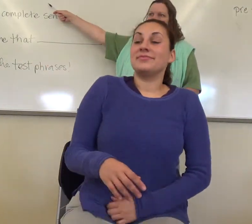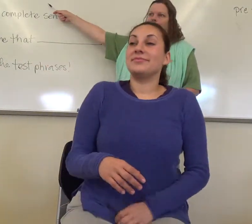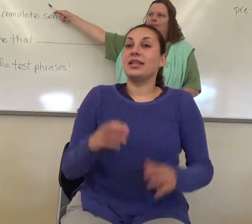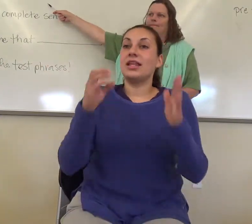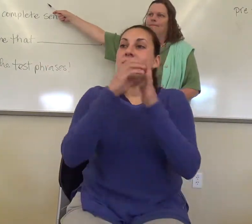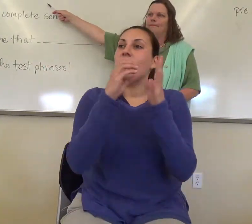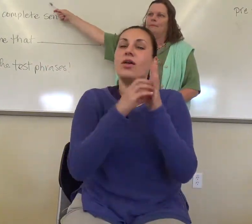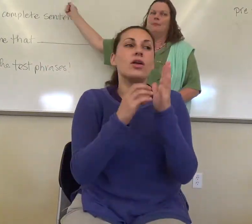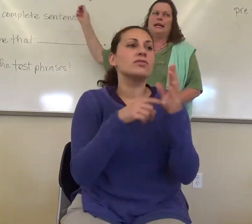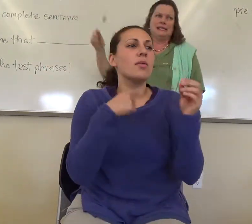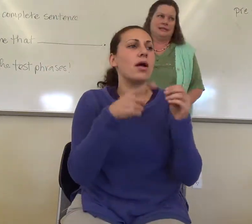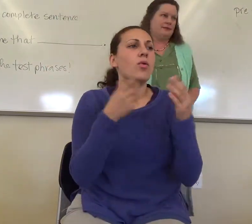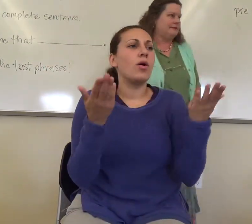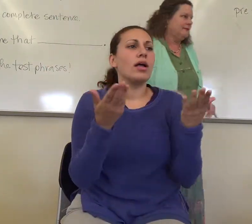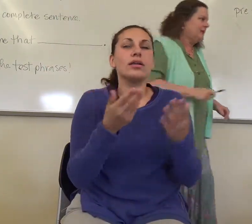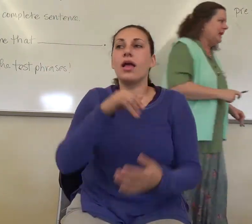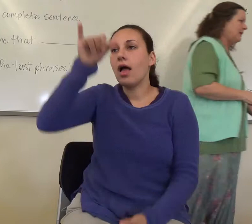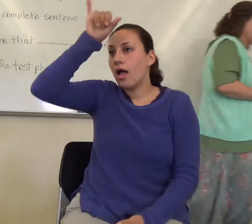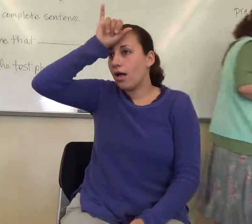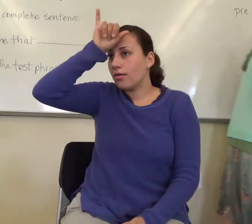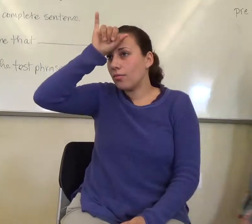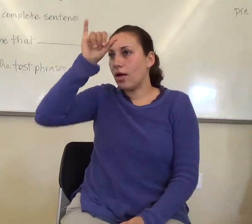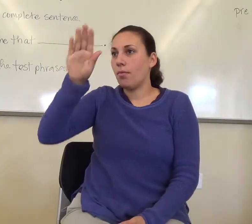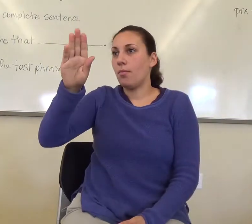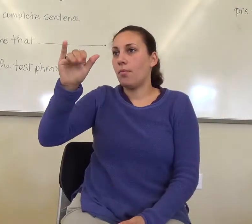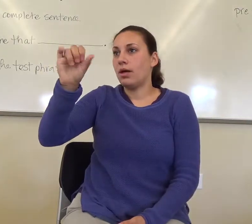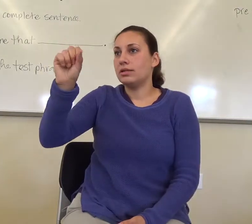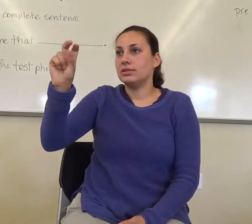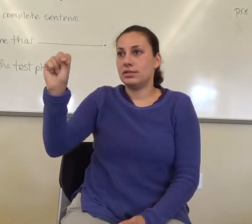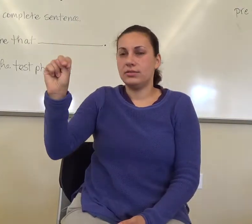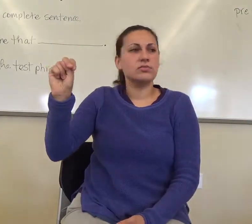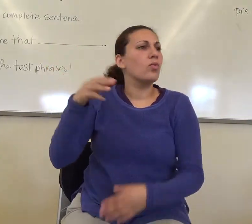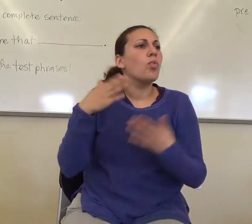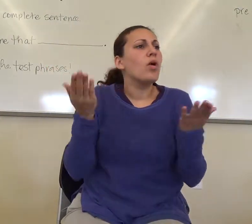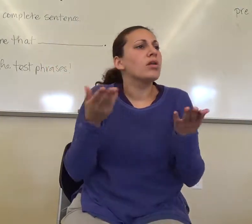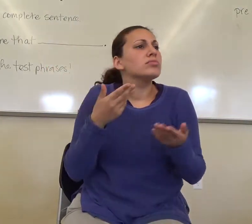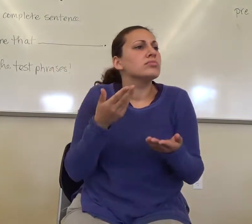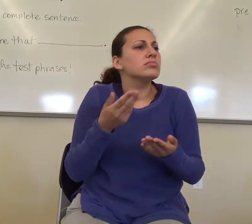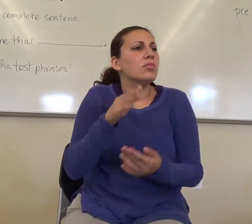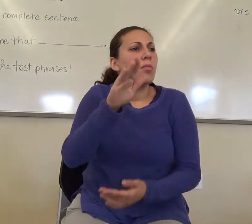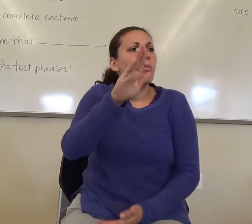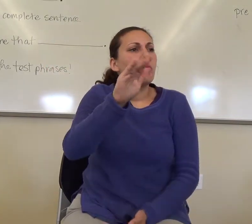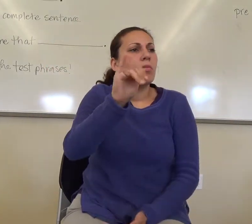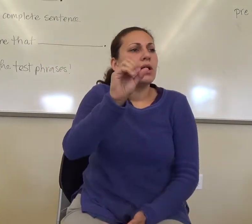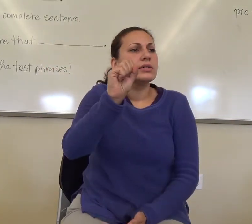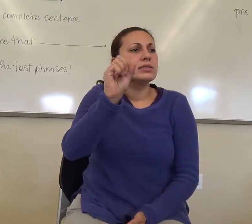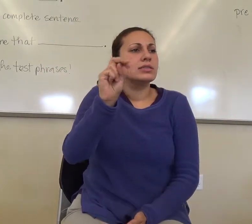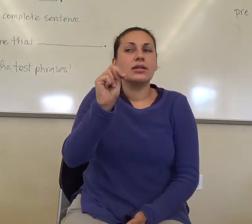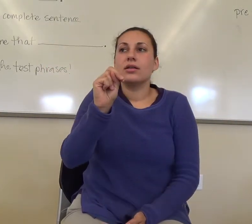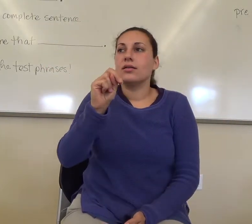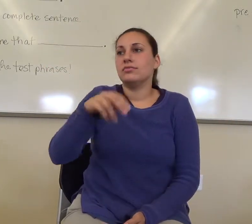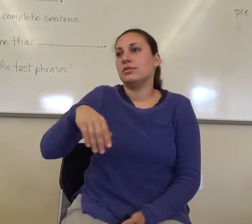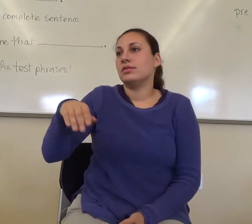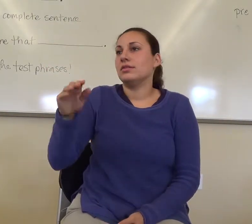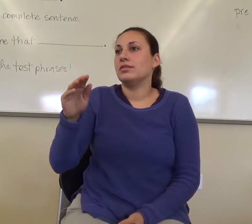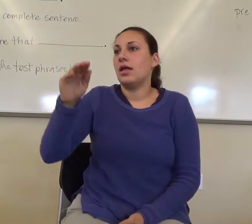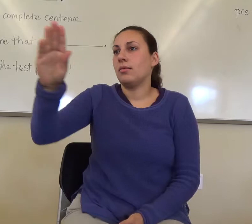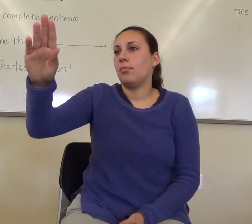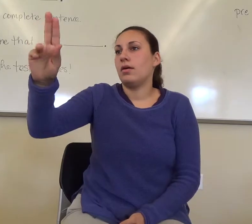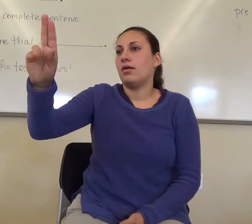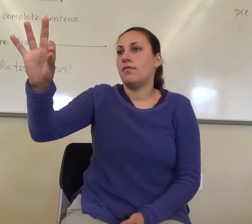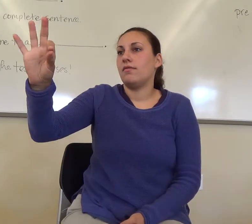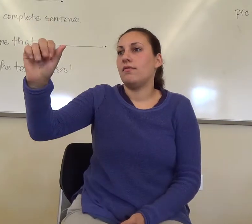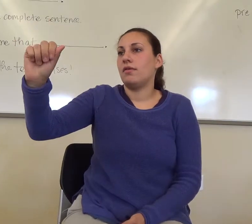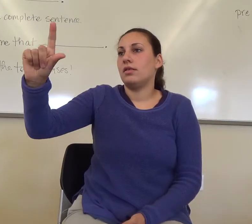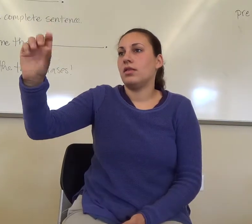Bison. Bison. Okay. And what are bison? Buffalo. That's